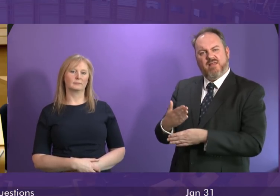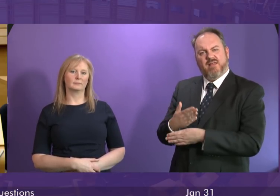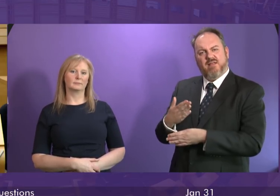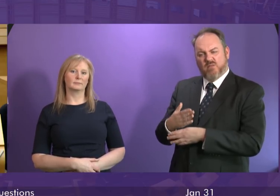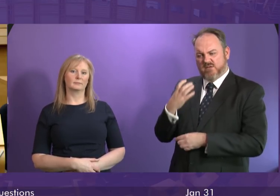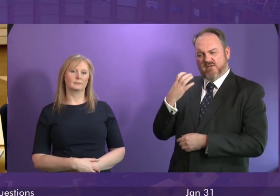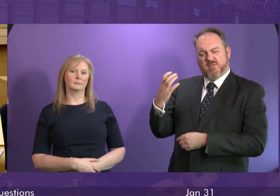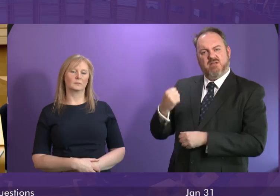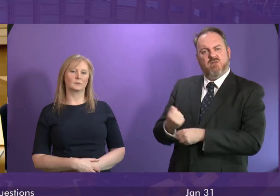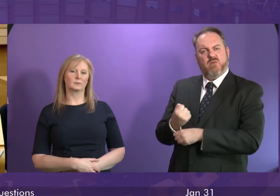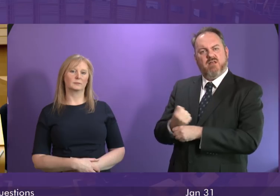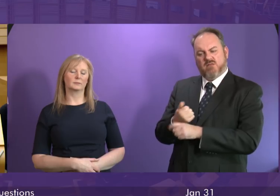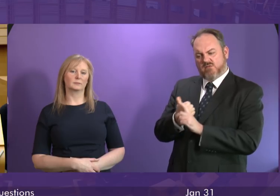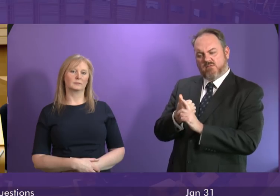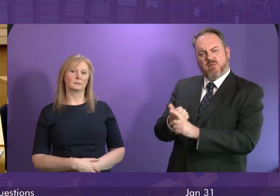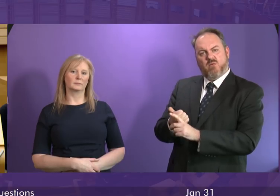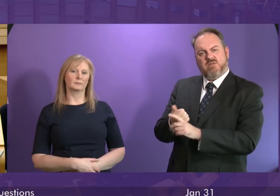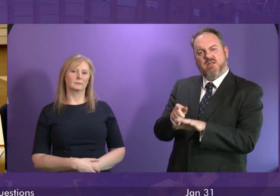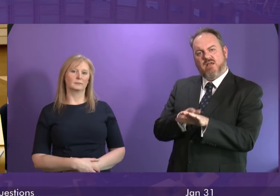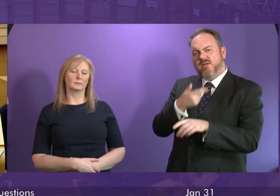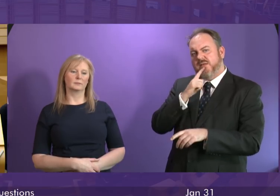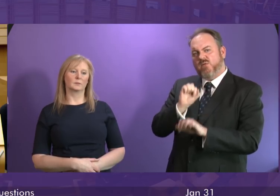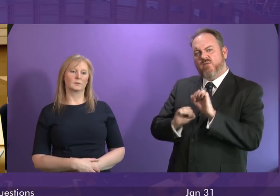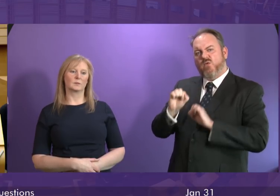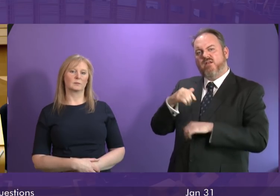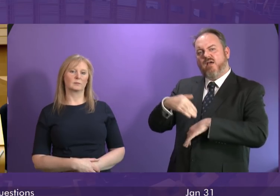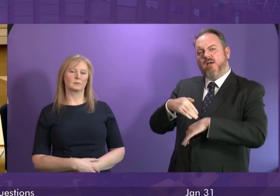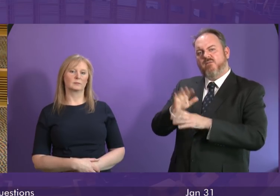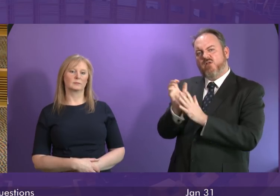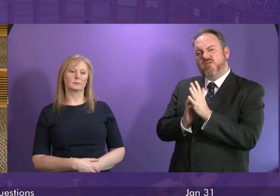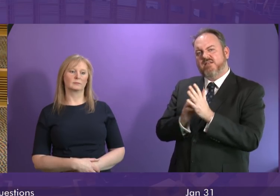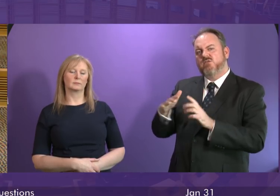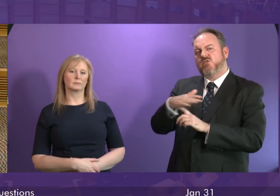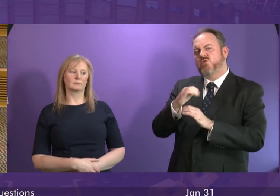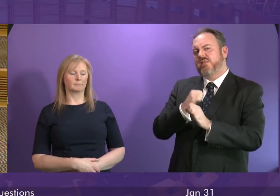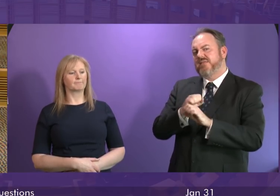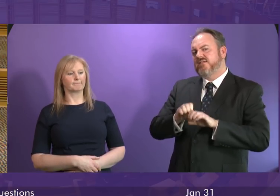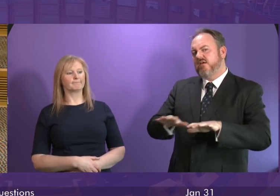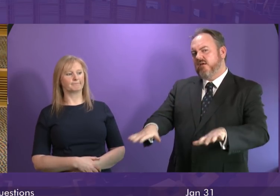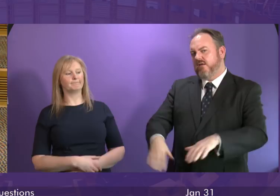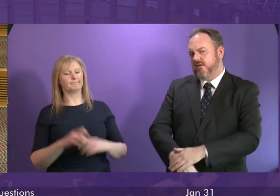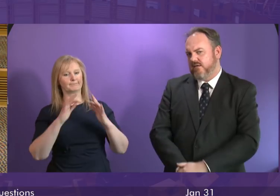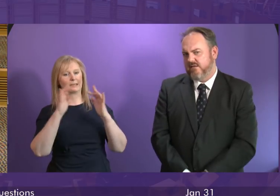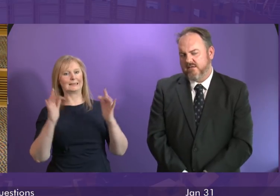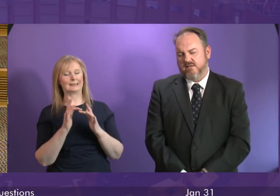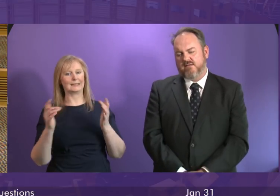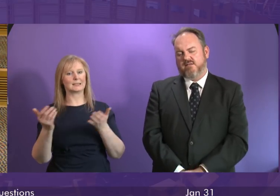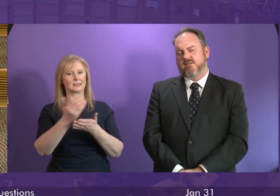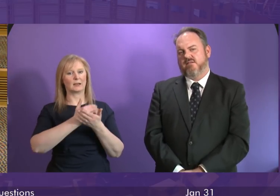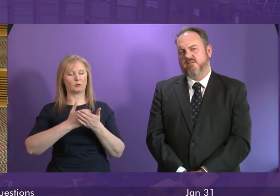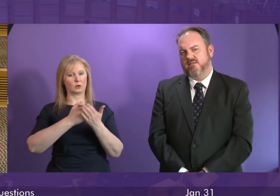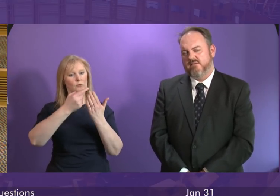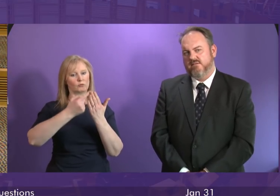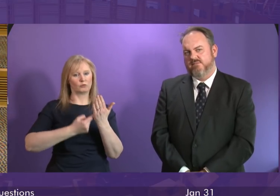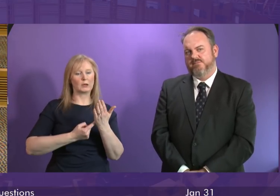the risk of young people being exposed to harmful content on social media first minister internet safety regulation and legislation is